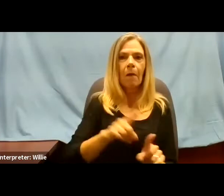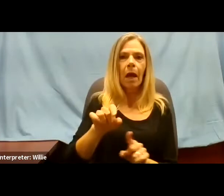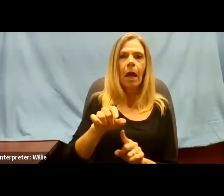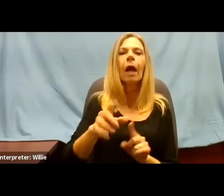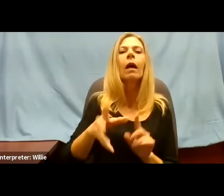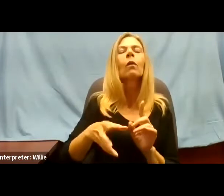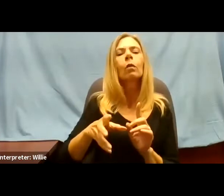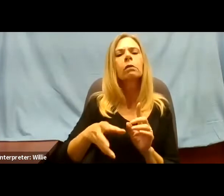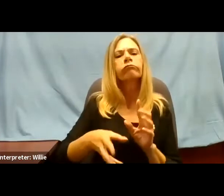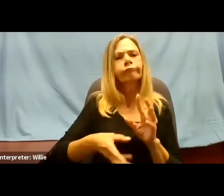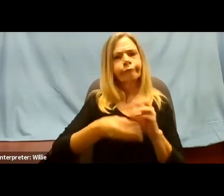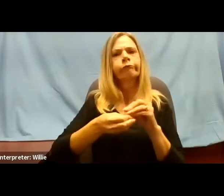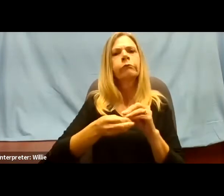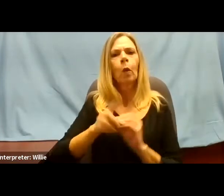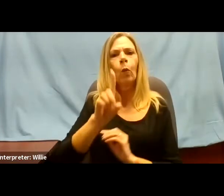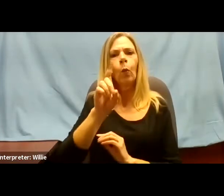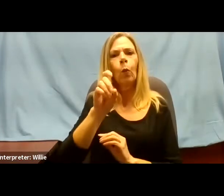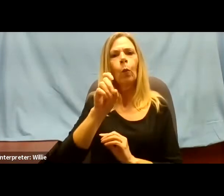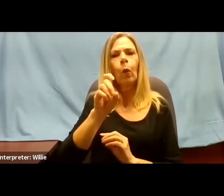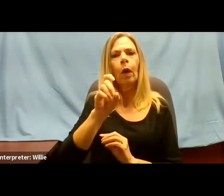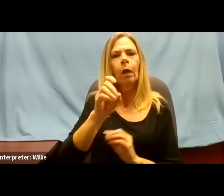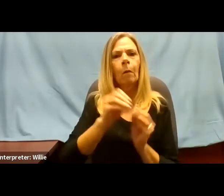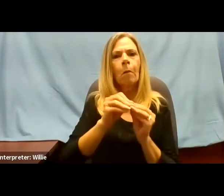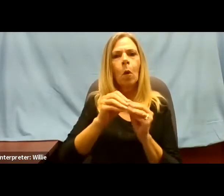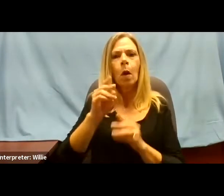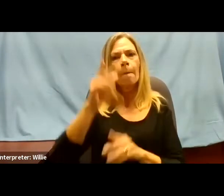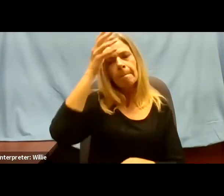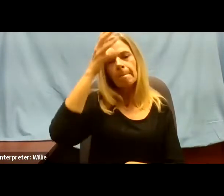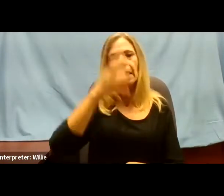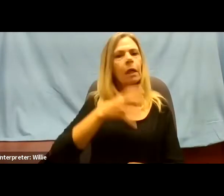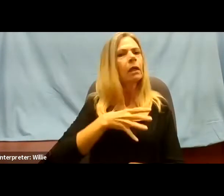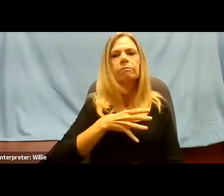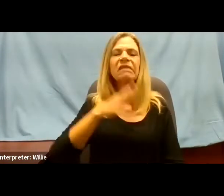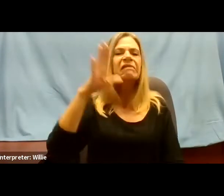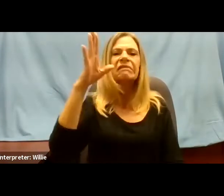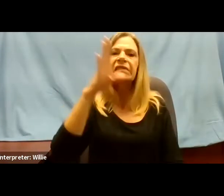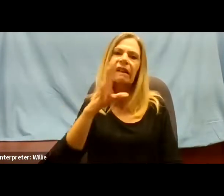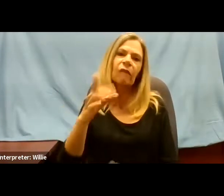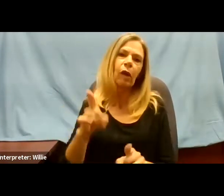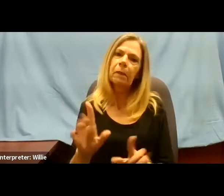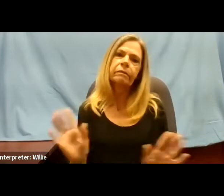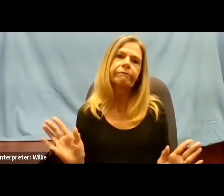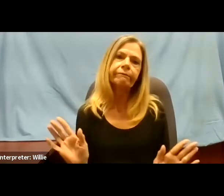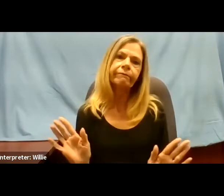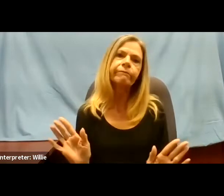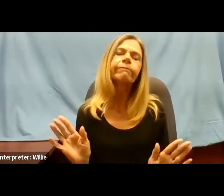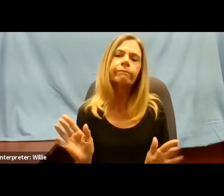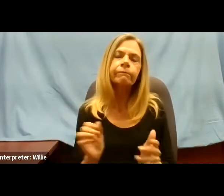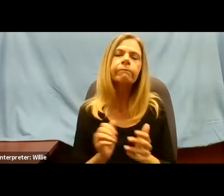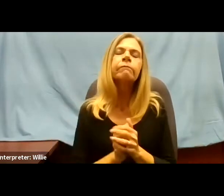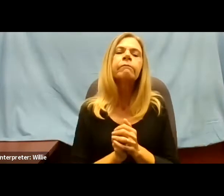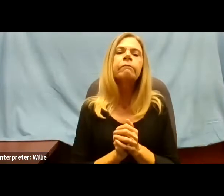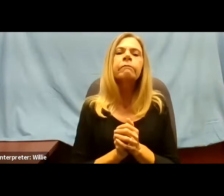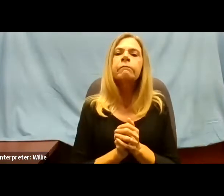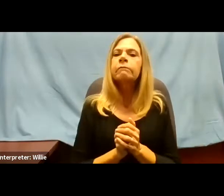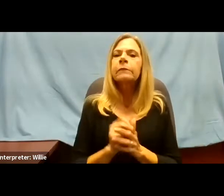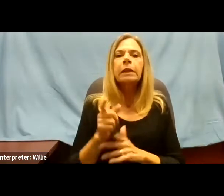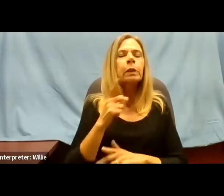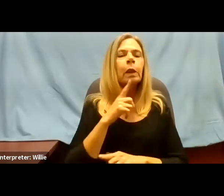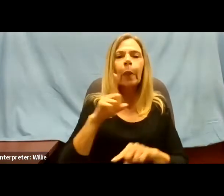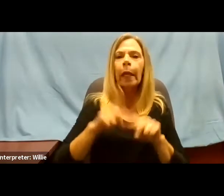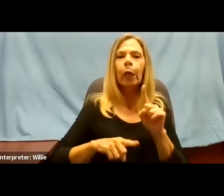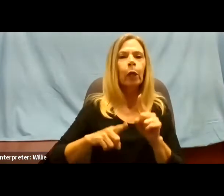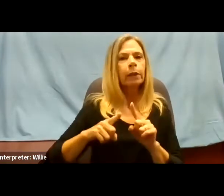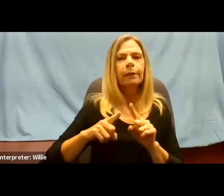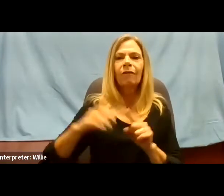They never returned. Fog came about the hill, and they couldn't resupply us